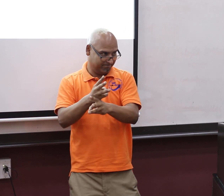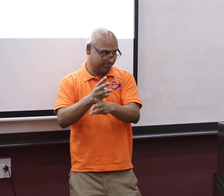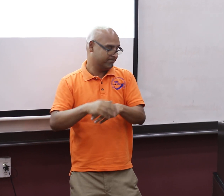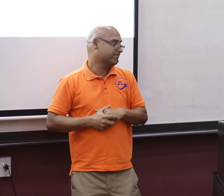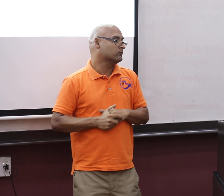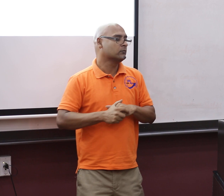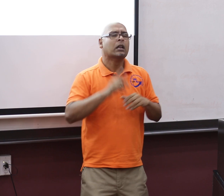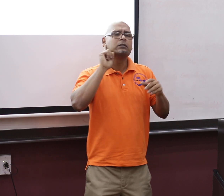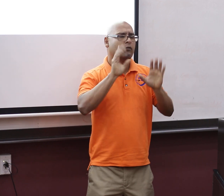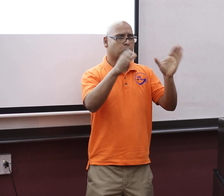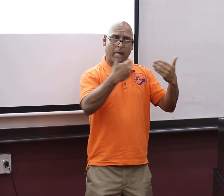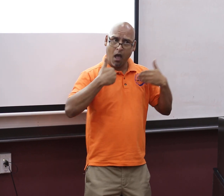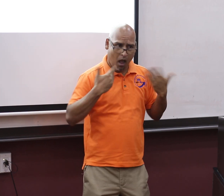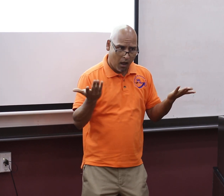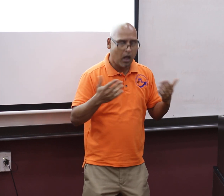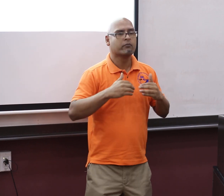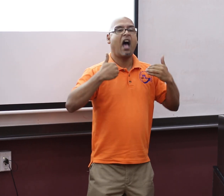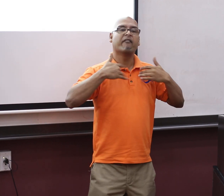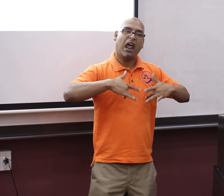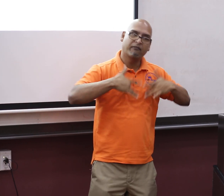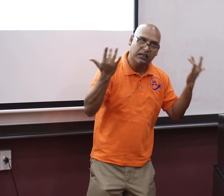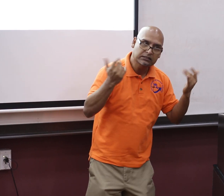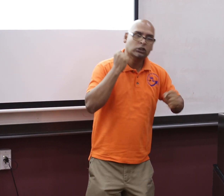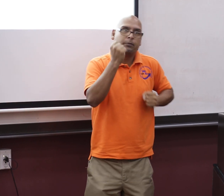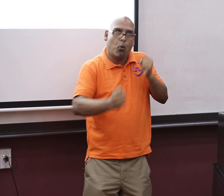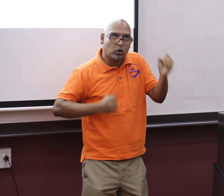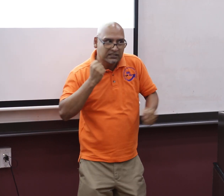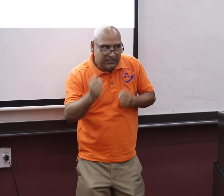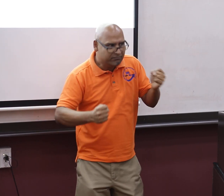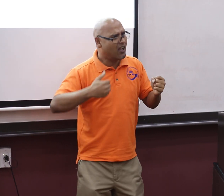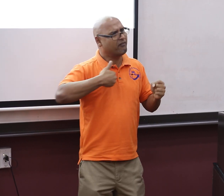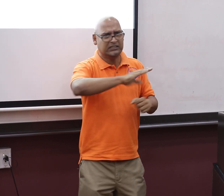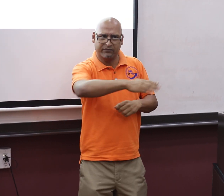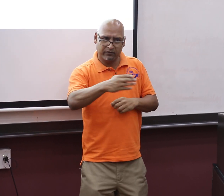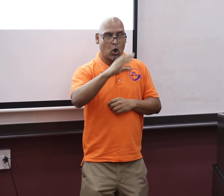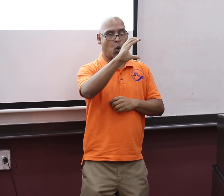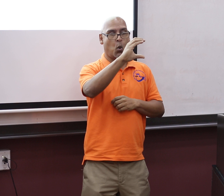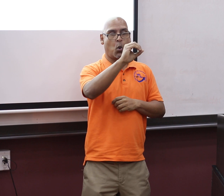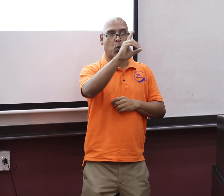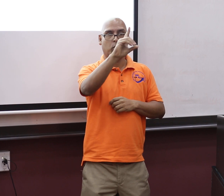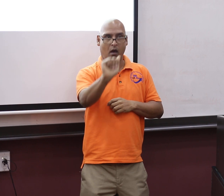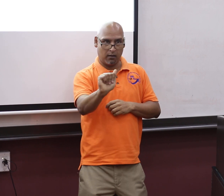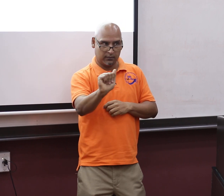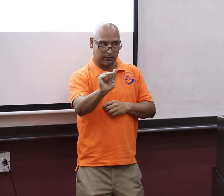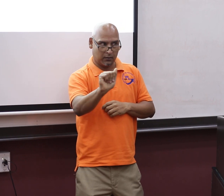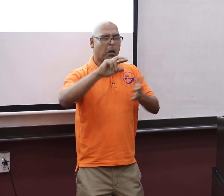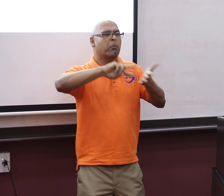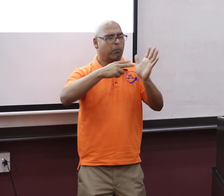There are various deaf groups around the world. We have various events, sporting events, all kinds of different things. We